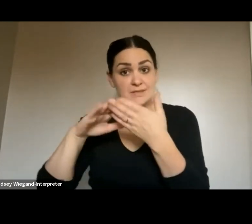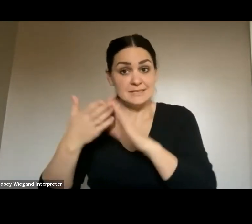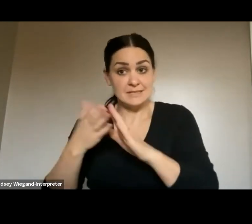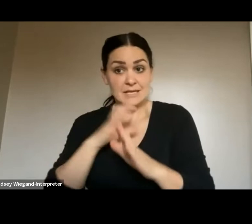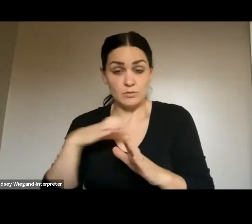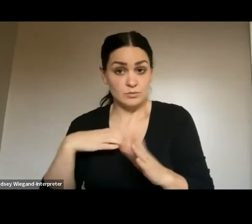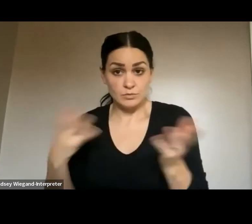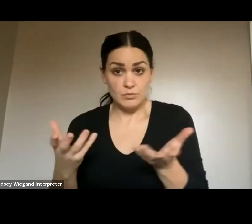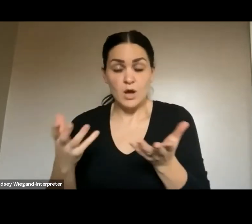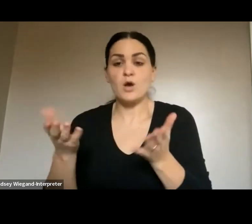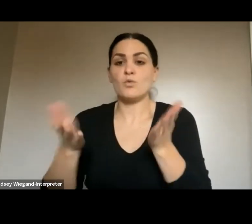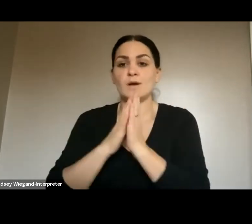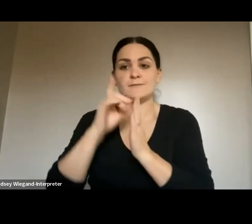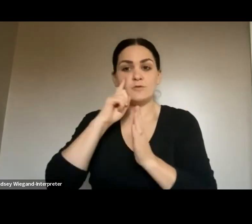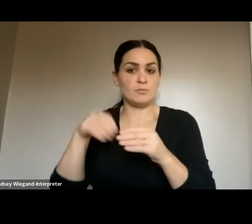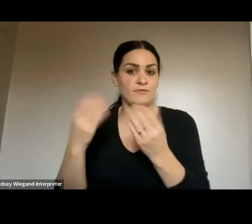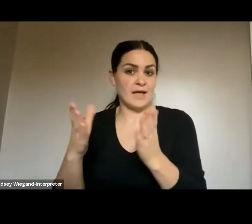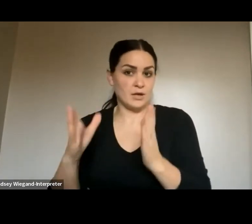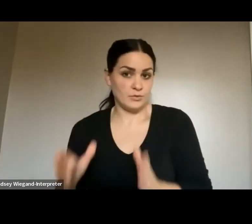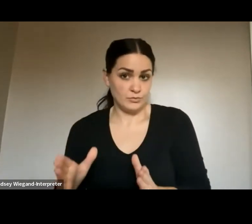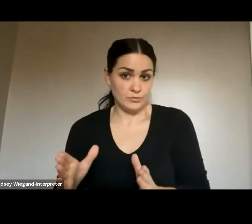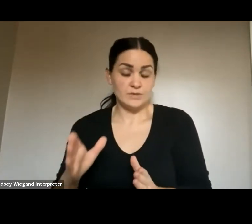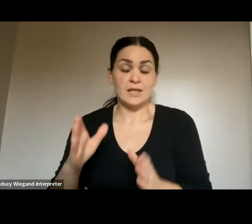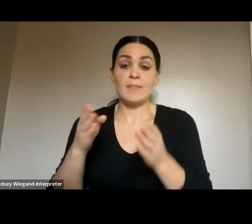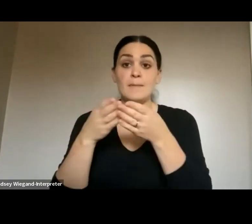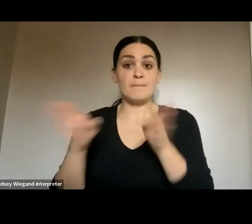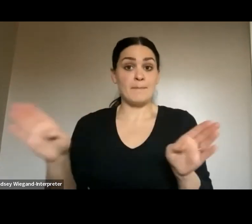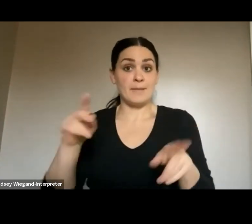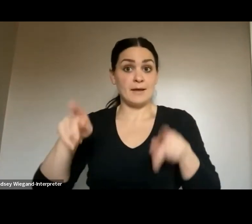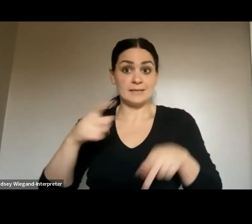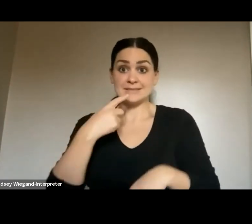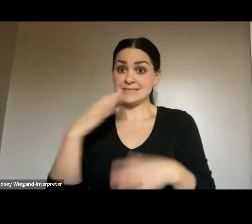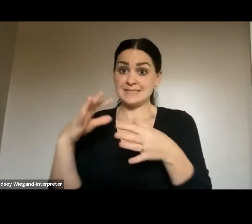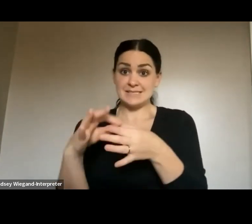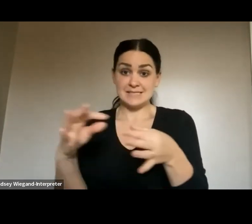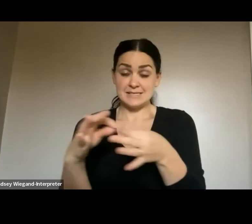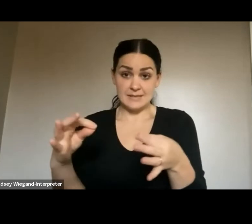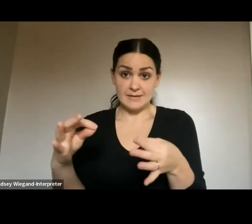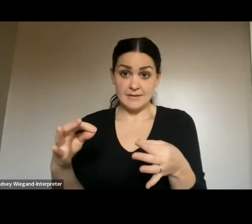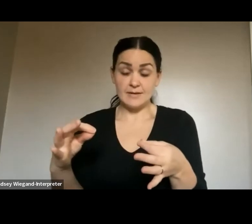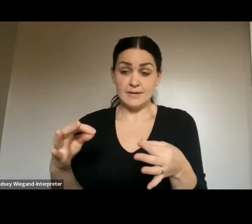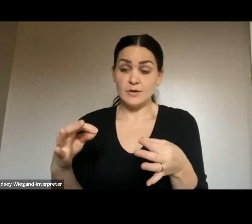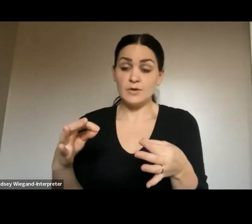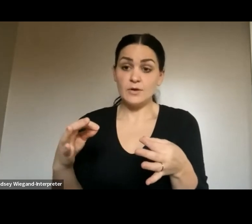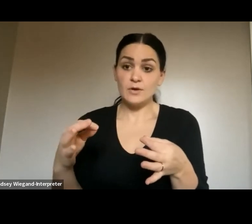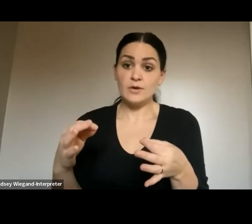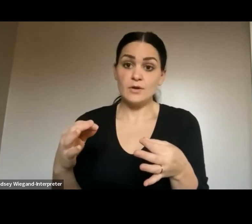you know, the public said, you know, you can take it in house, but you want to give